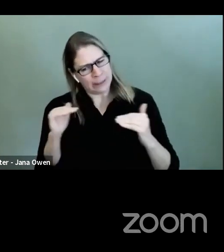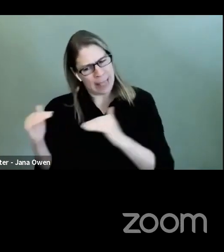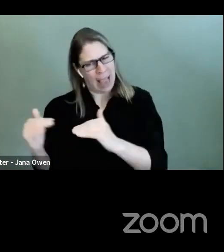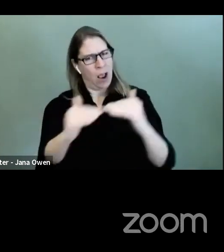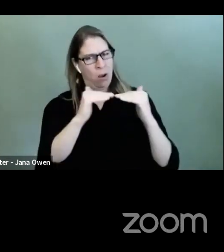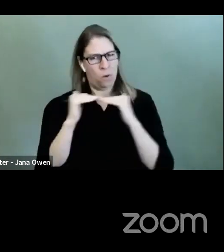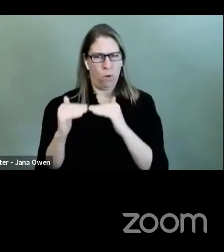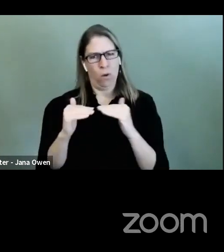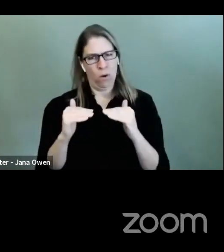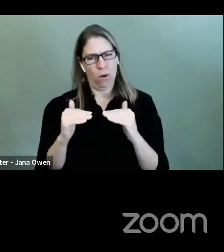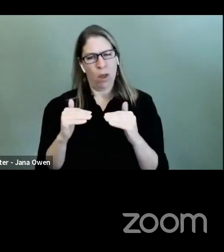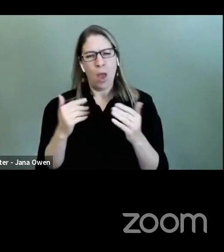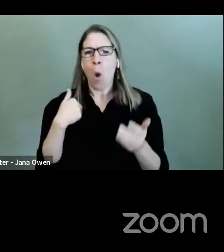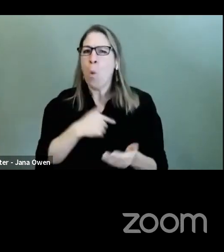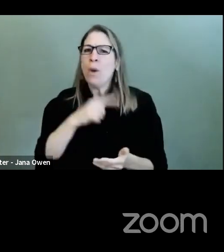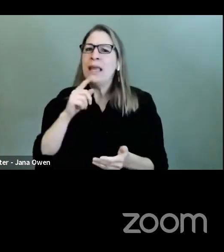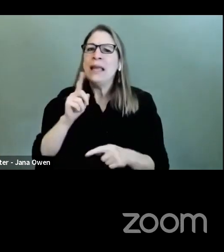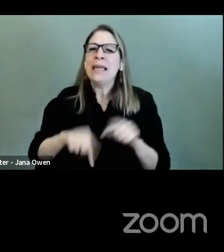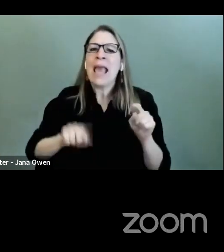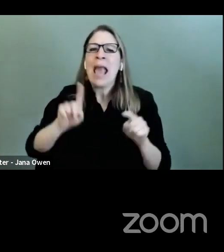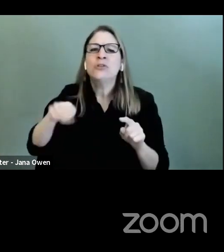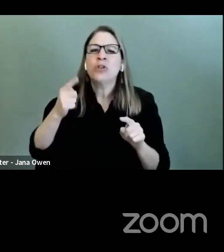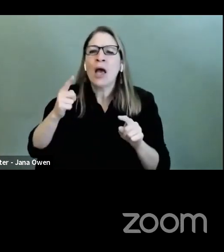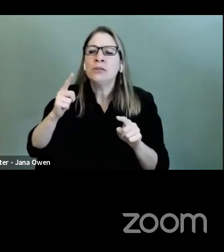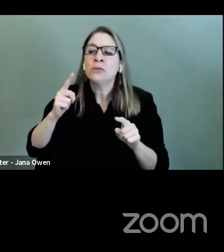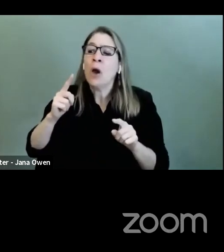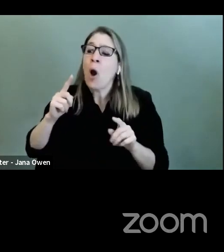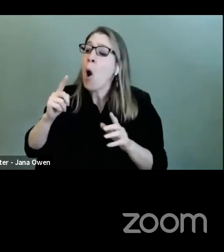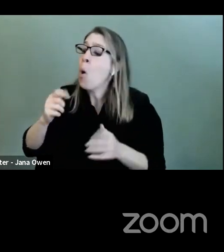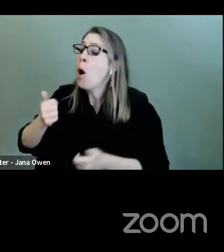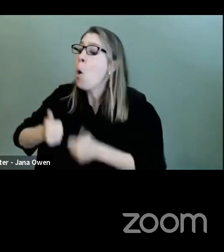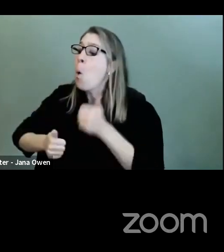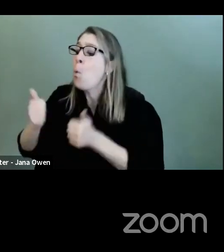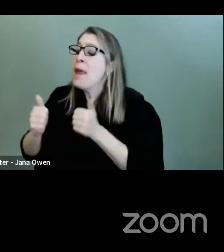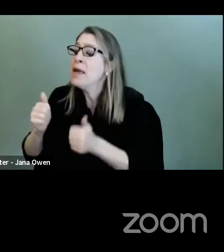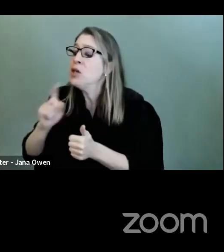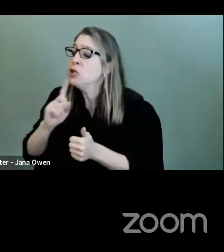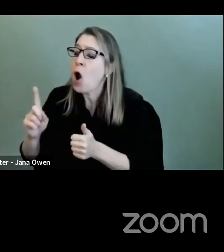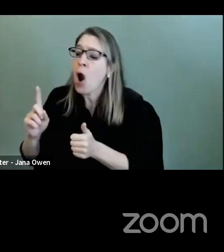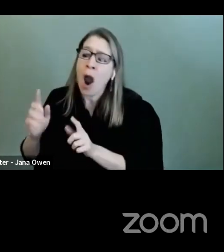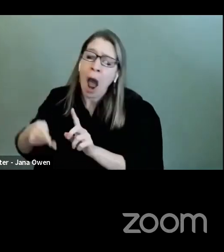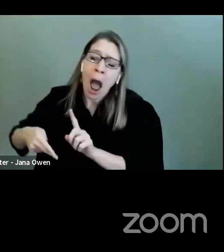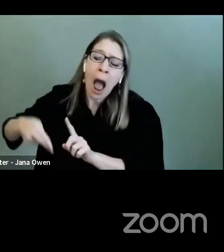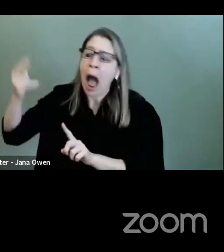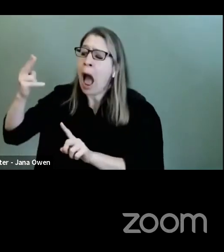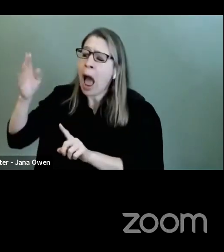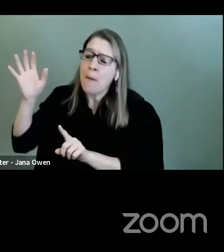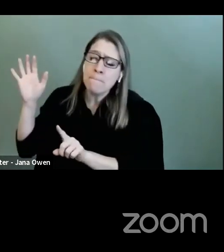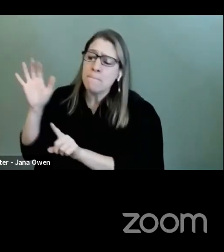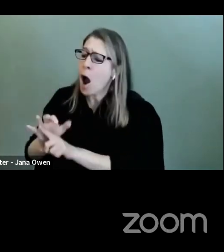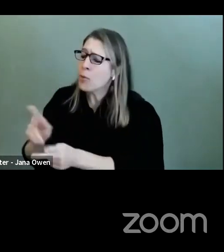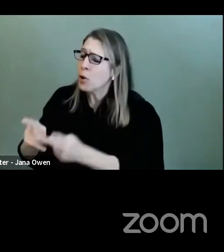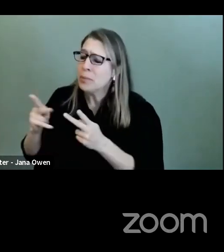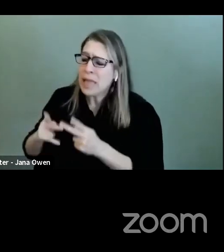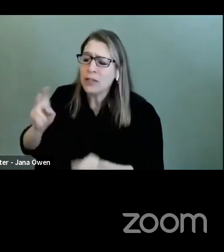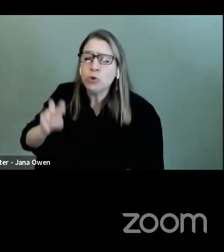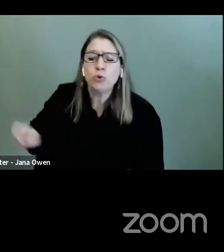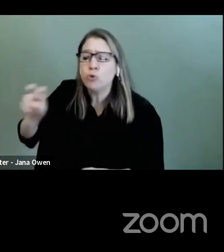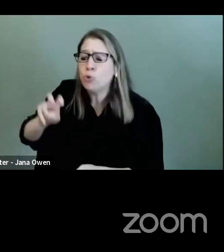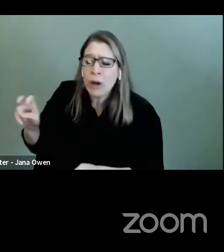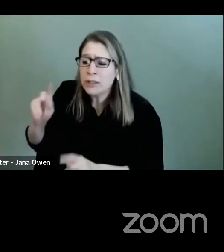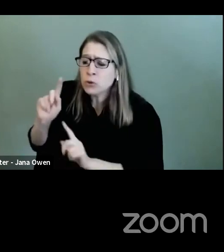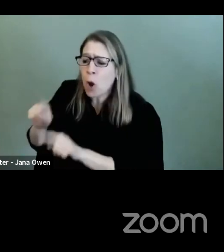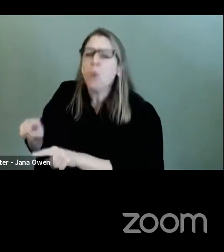doing it at the tourist stops. And we're not just doing it in shoring up and glitzing up and protecting the Manhattan